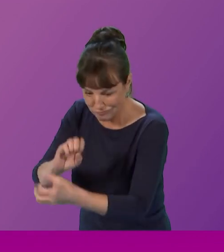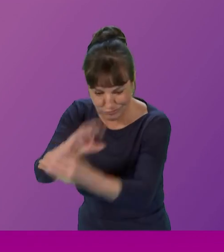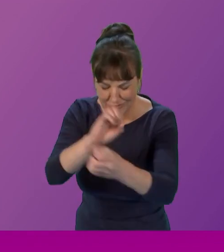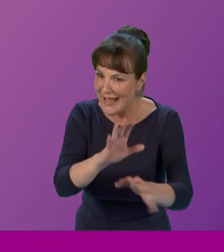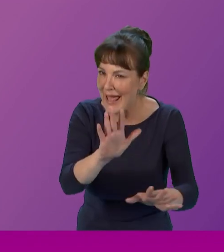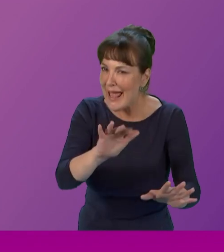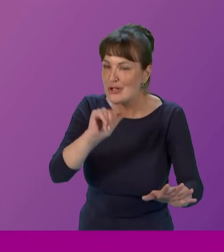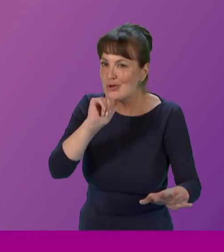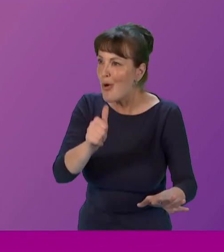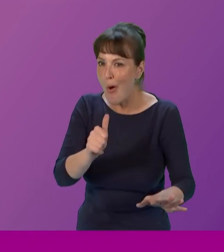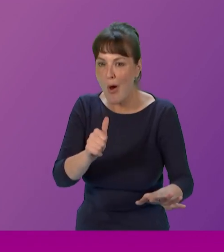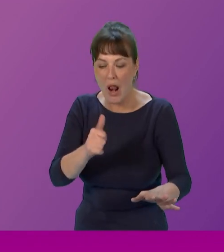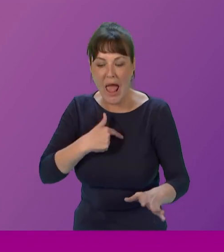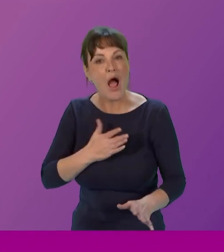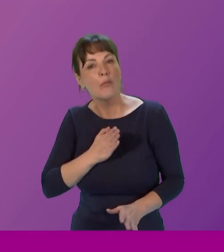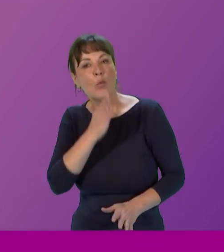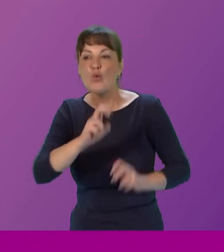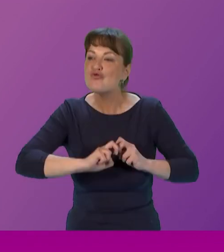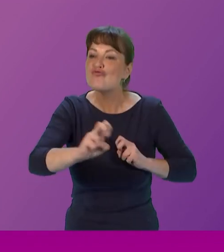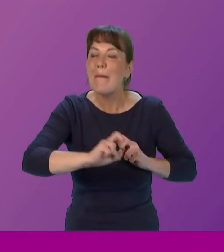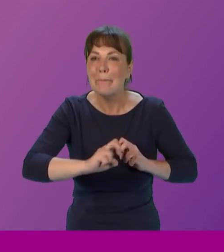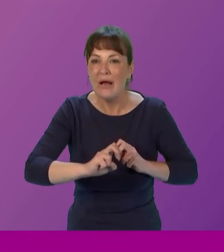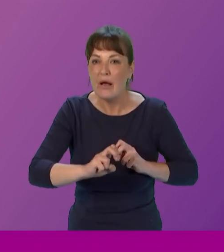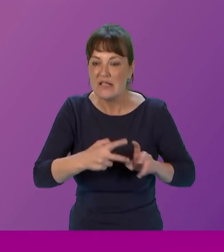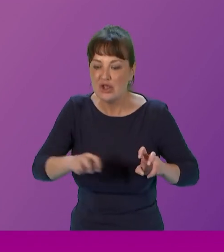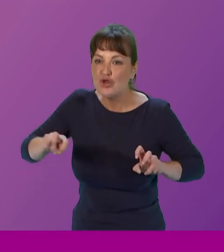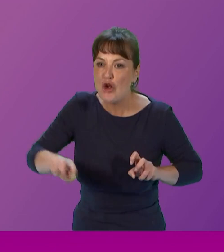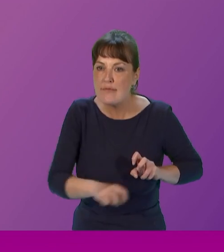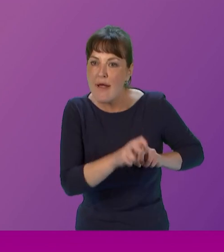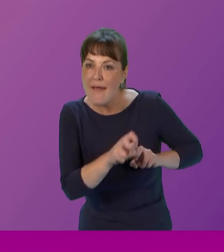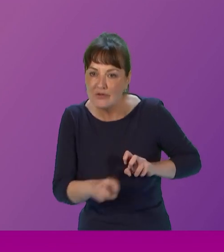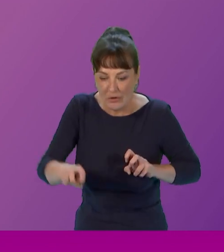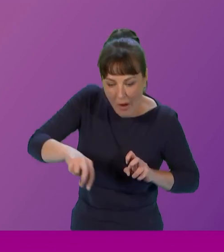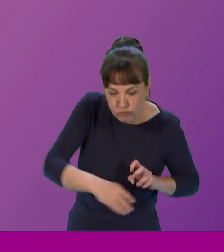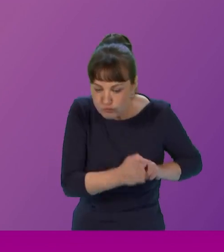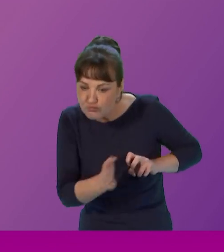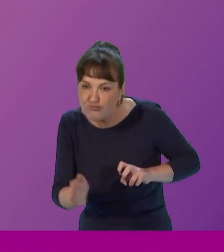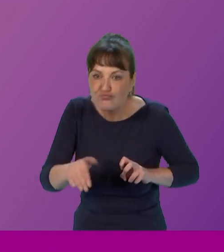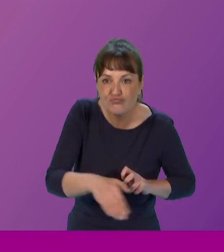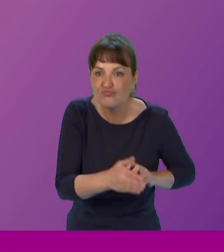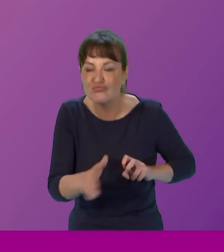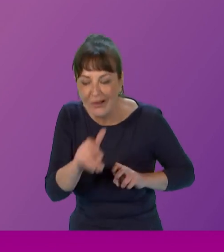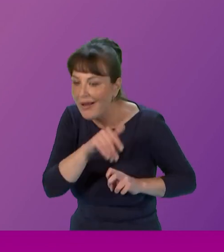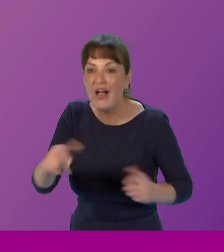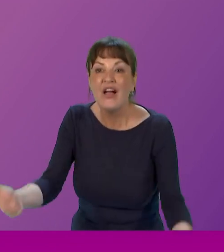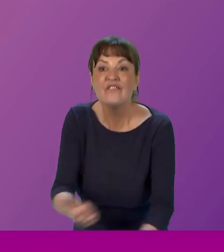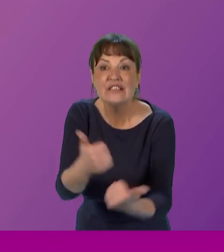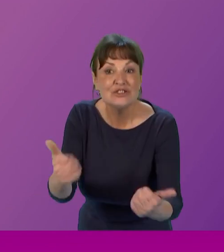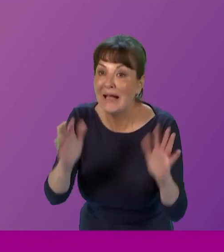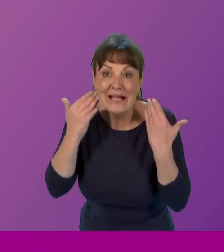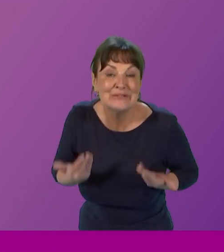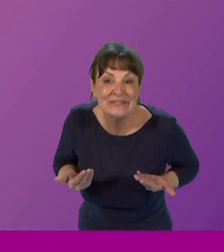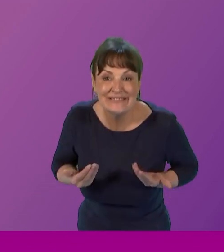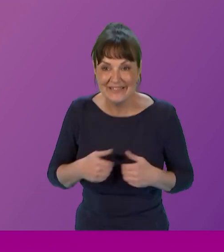rather than a destination one that i am myself part of after all i went i am also a product of a system of